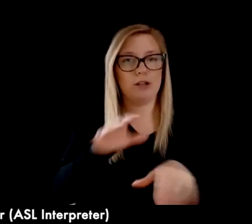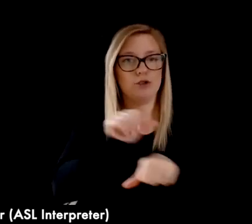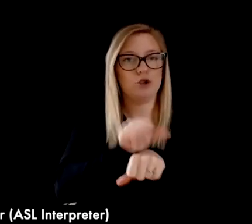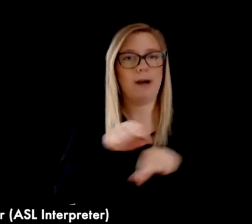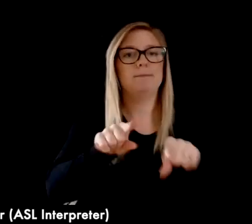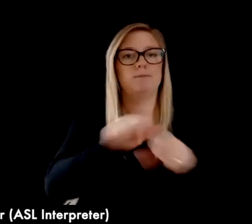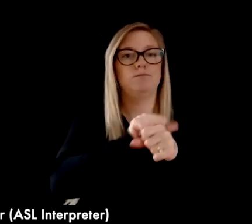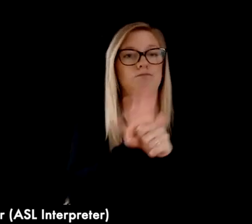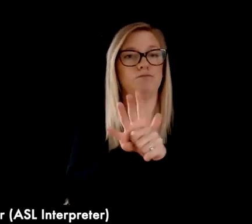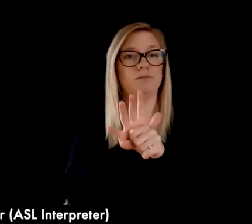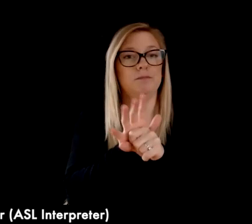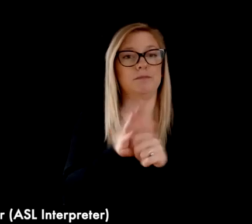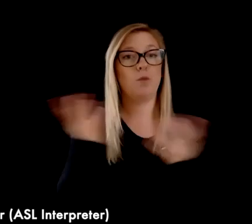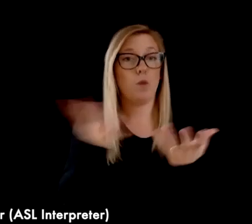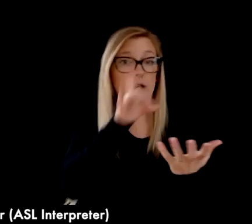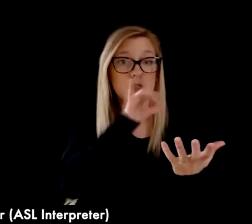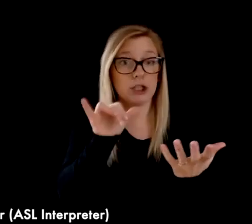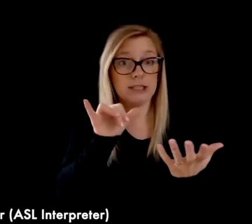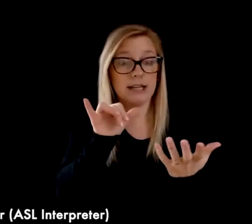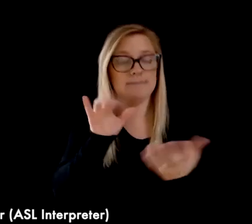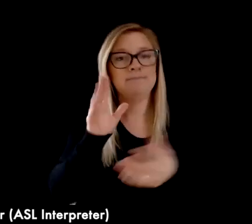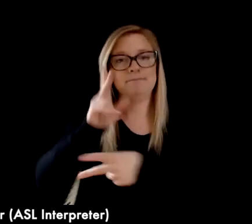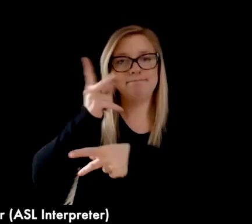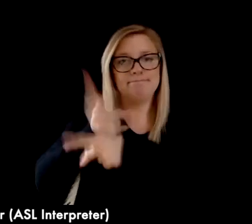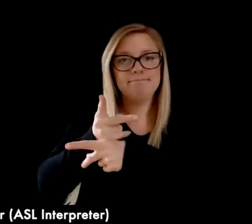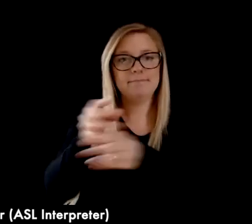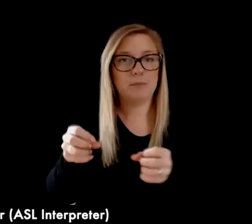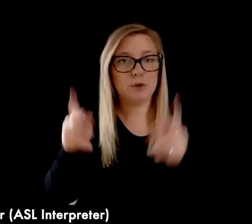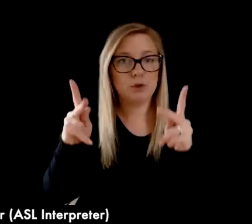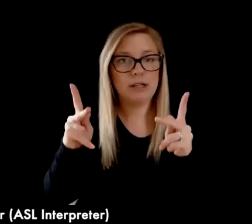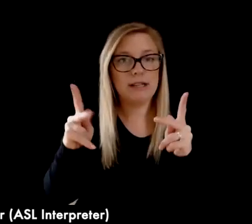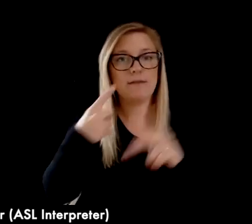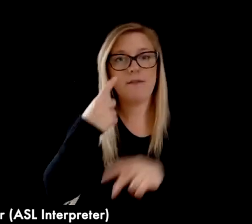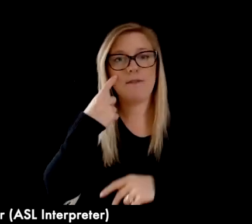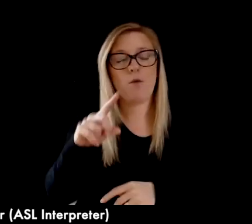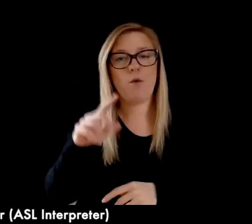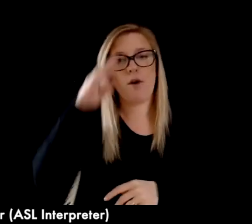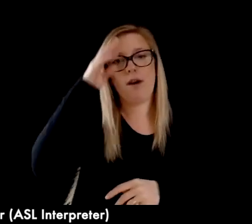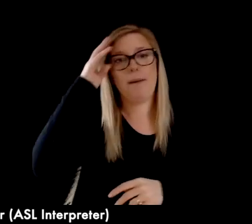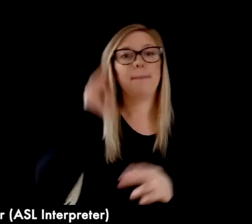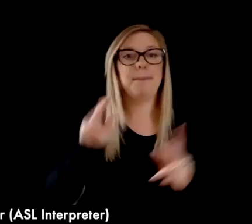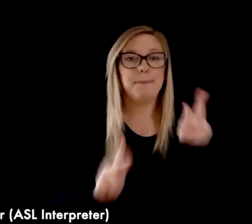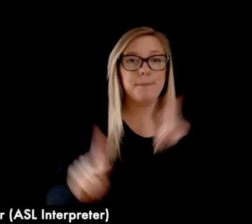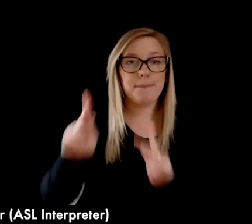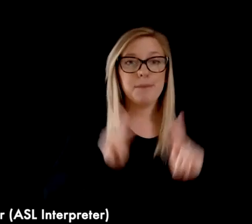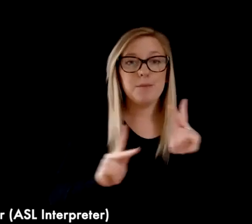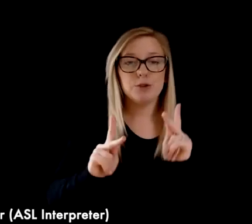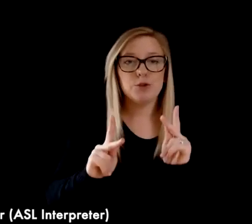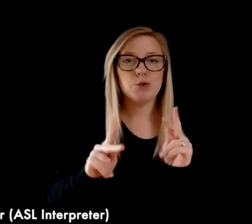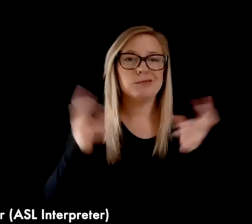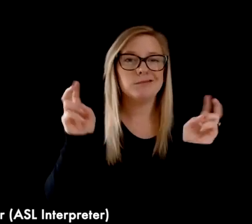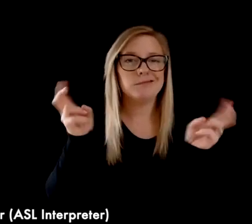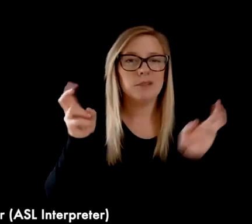come in the form of retaining opportunities for people to retool themselves,